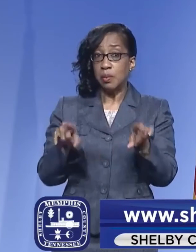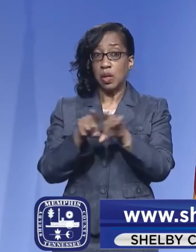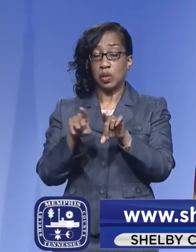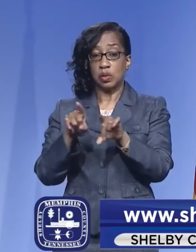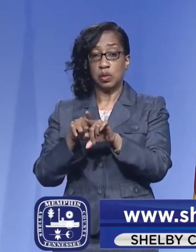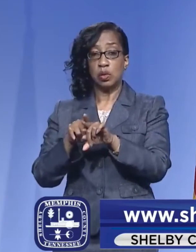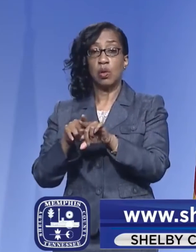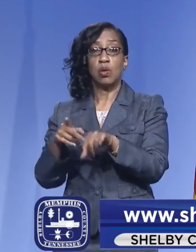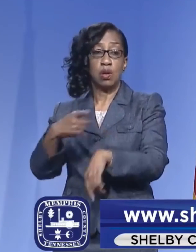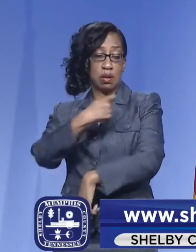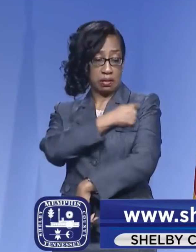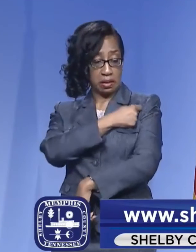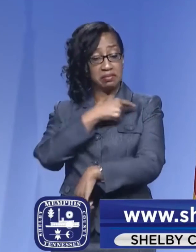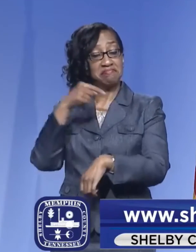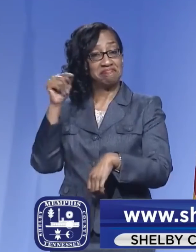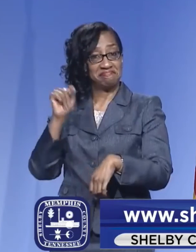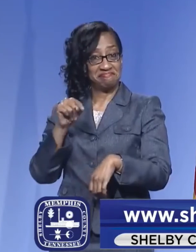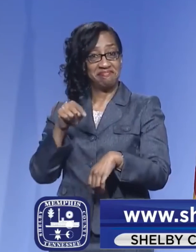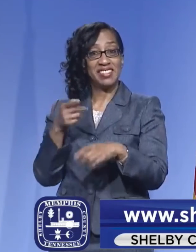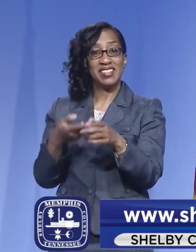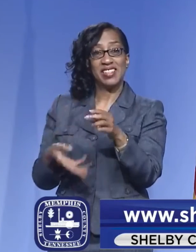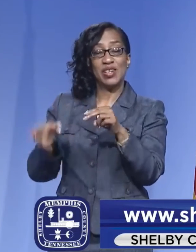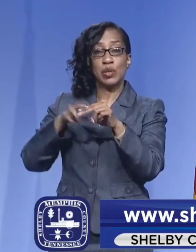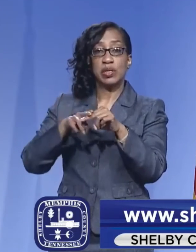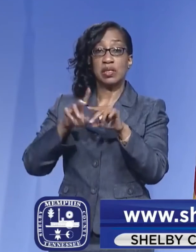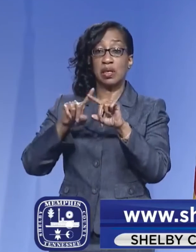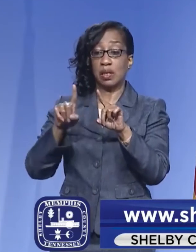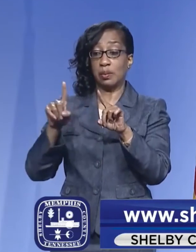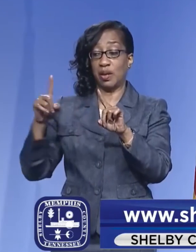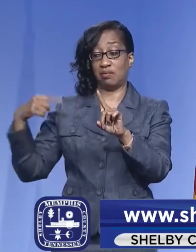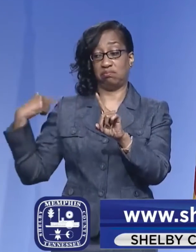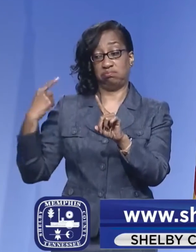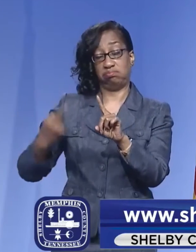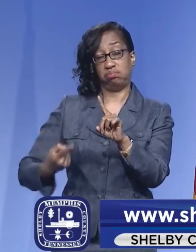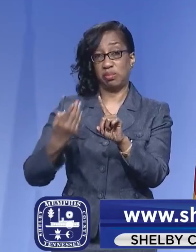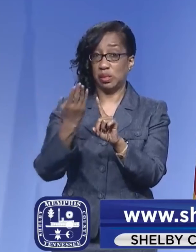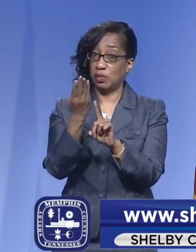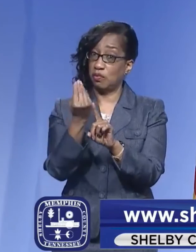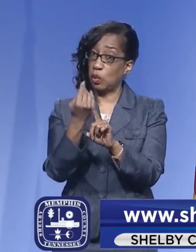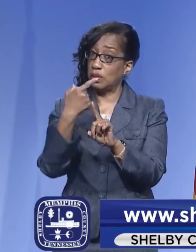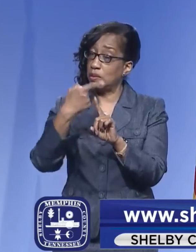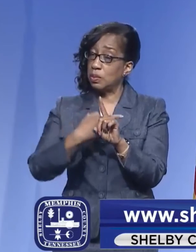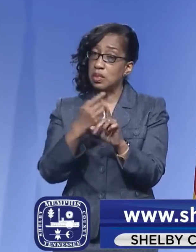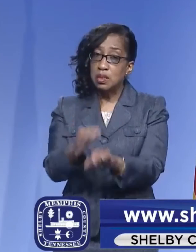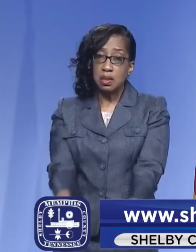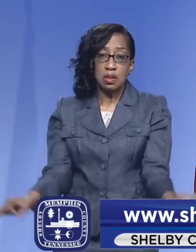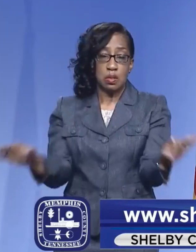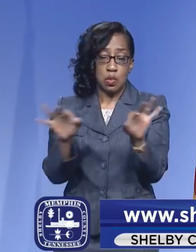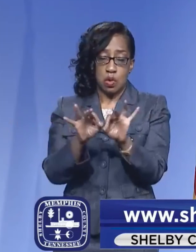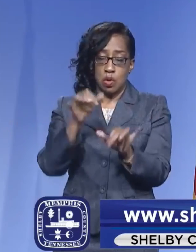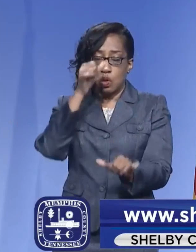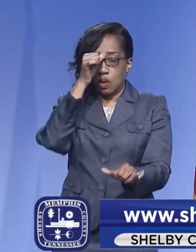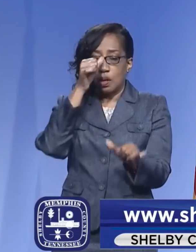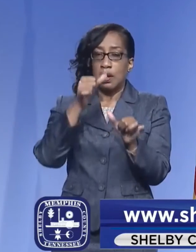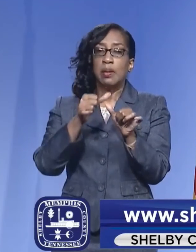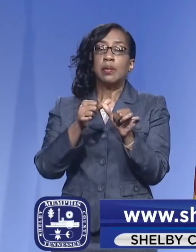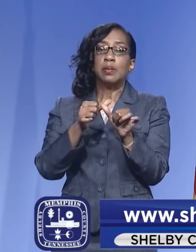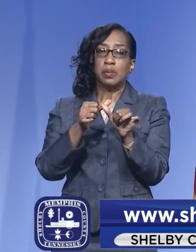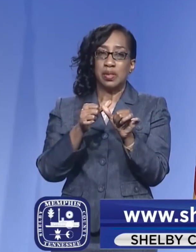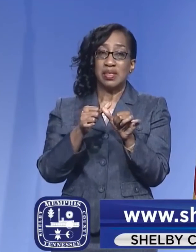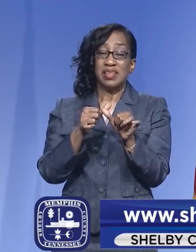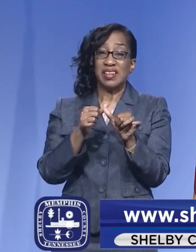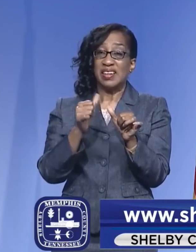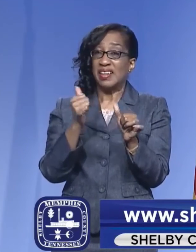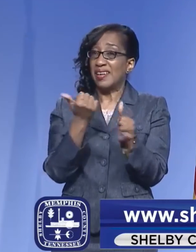is going up after 14 months it's important for everyone to remember that conditions on the ground could